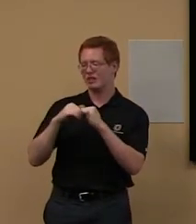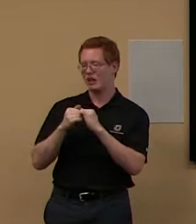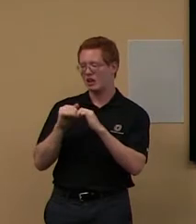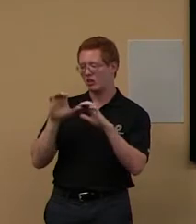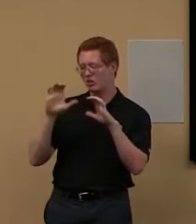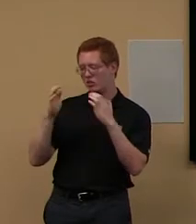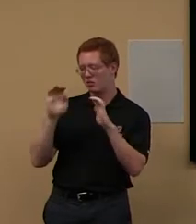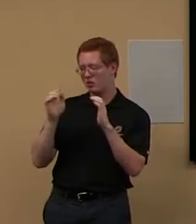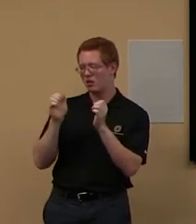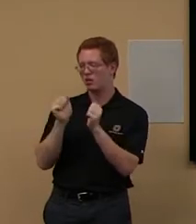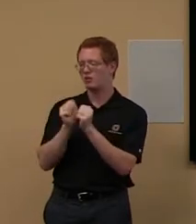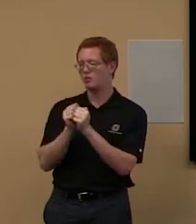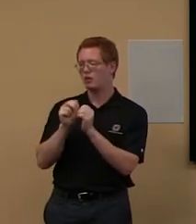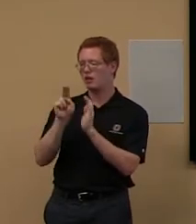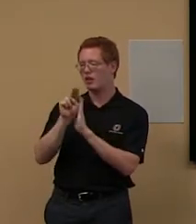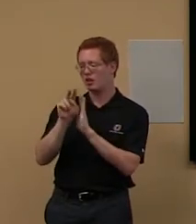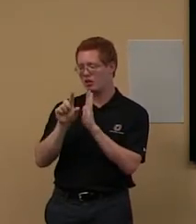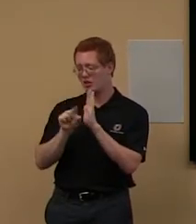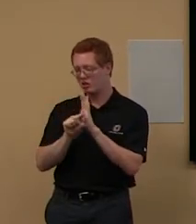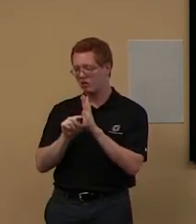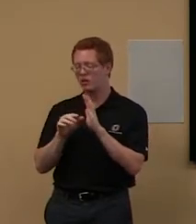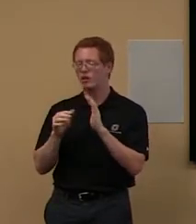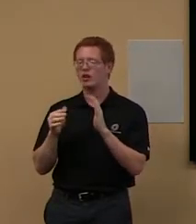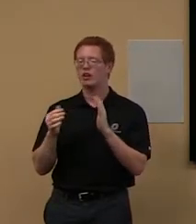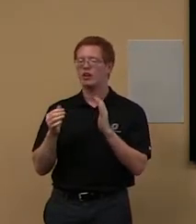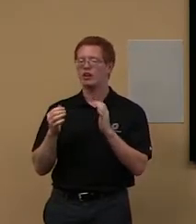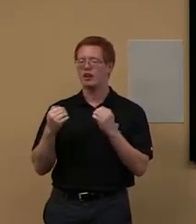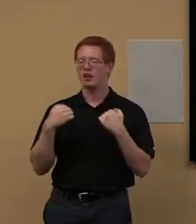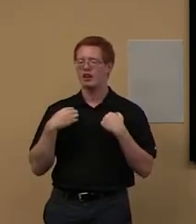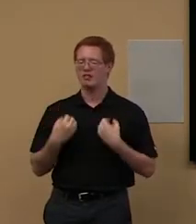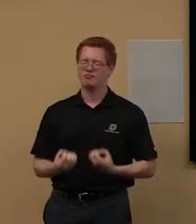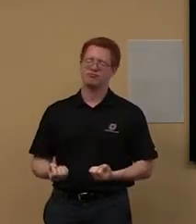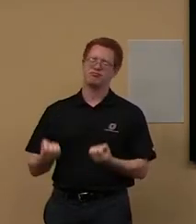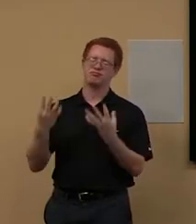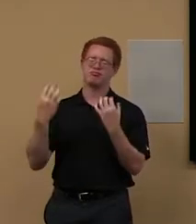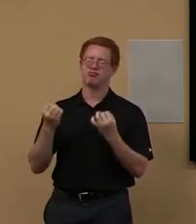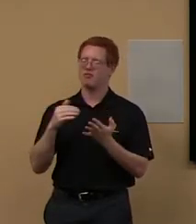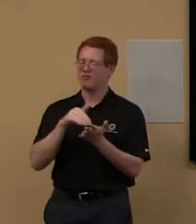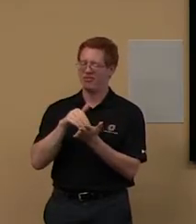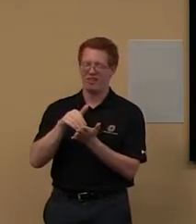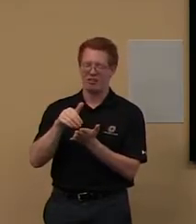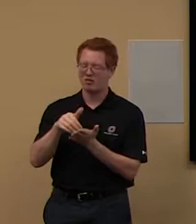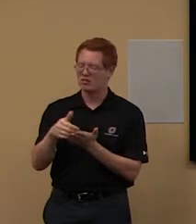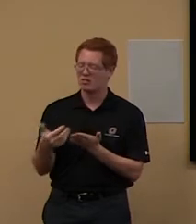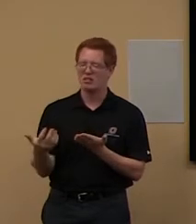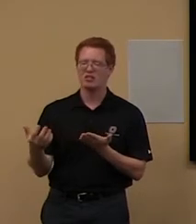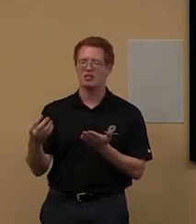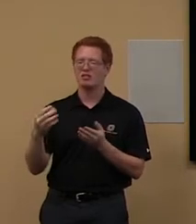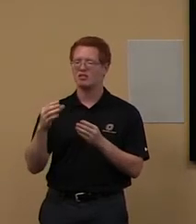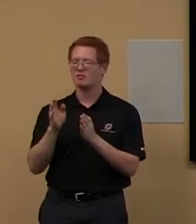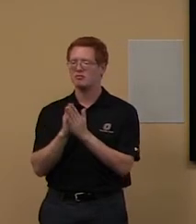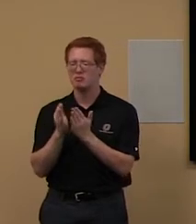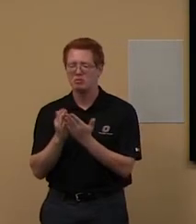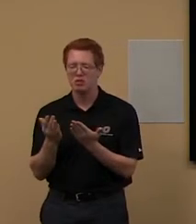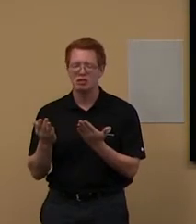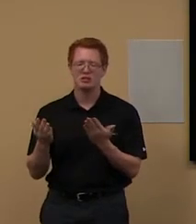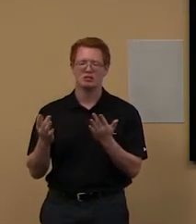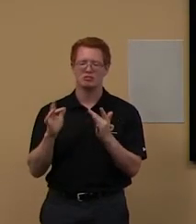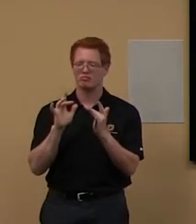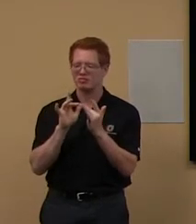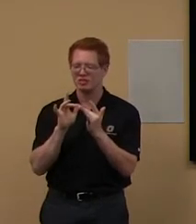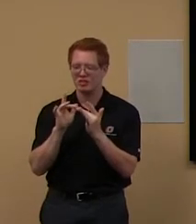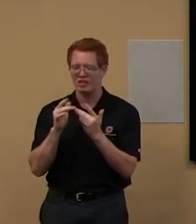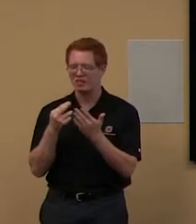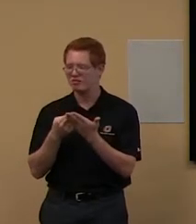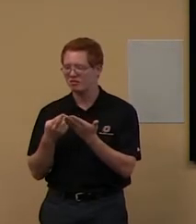have hundreds and thousands of books for you. Um, today I want to start a little bit, uh, talking about, um, our get started